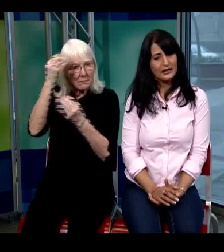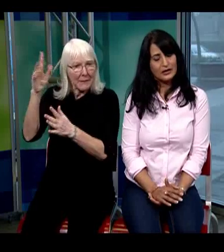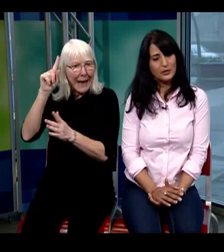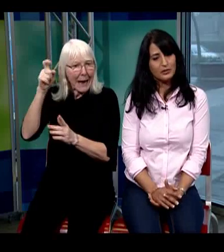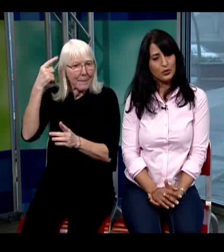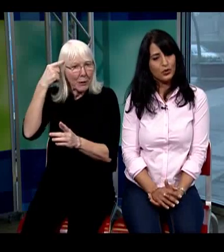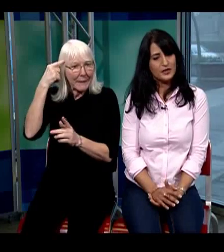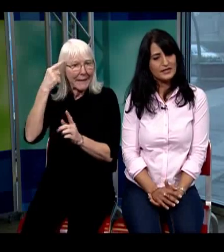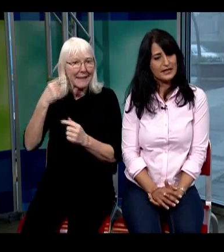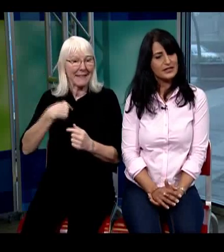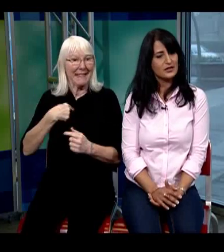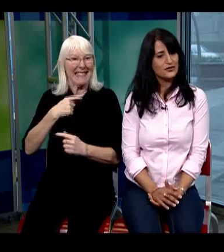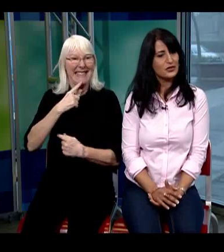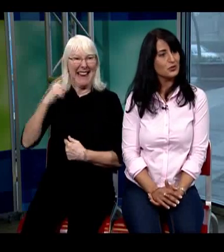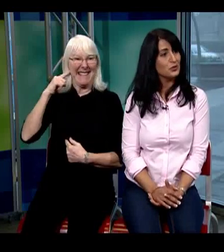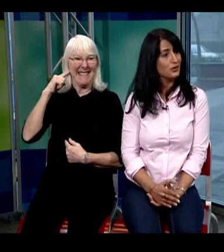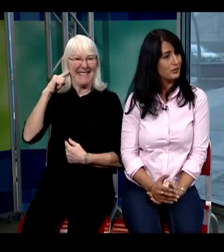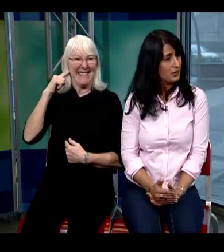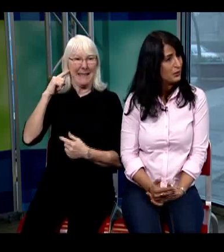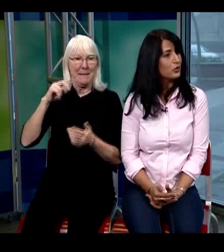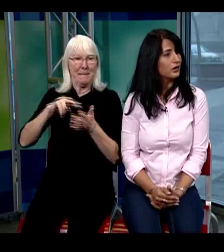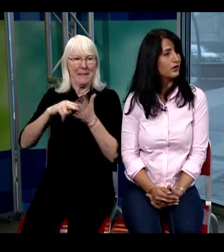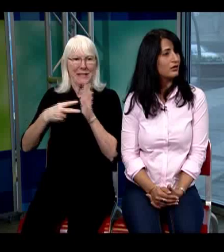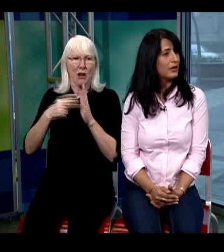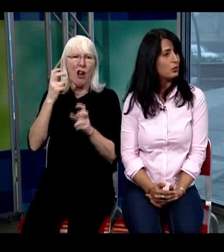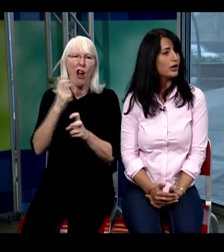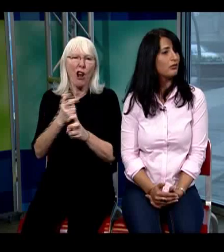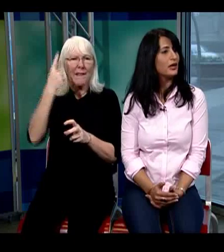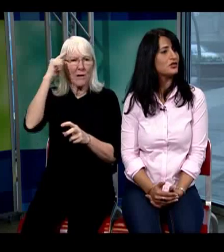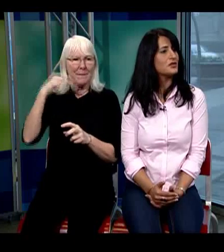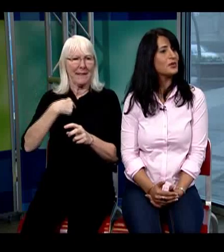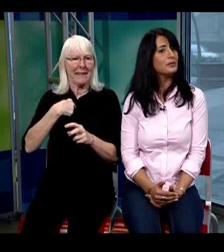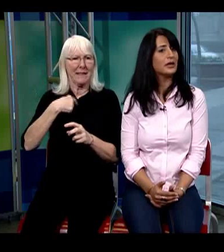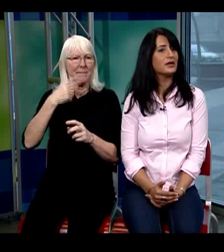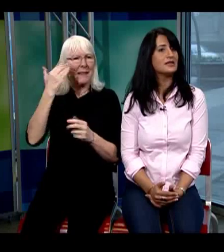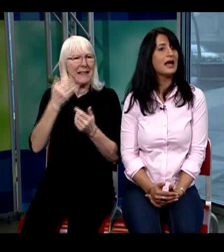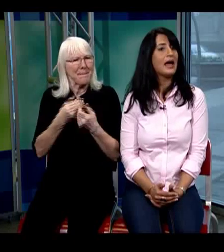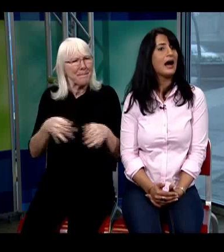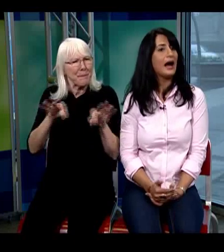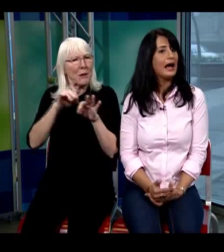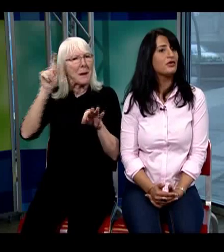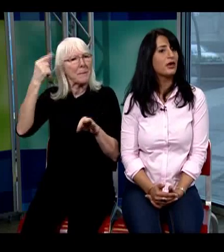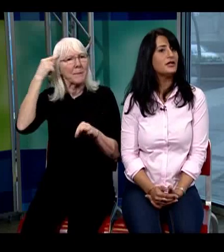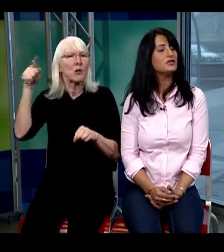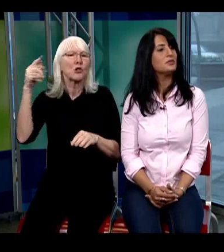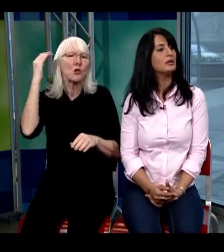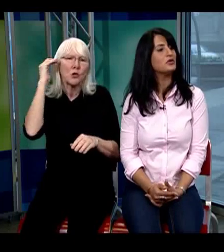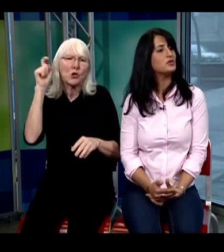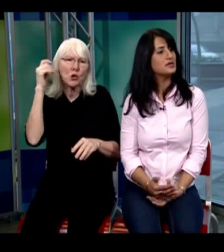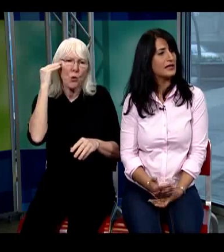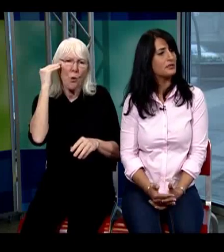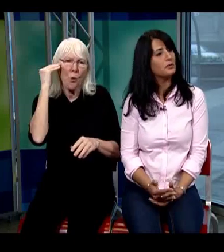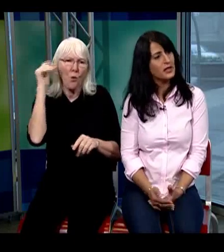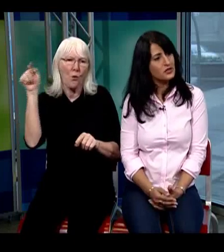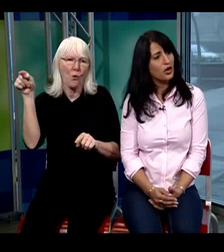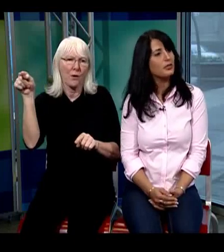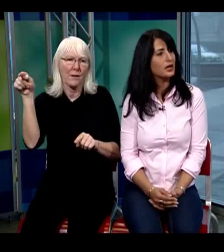it a little bit more sensitive to my work my working relation as well because I have a right to be able to set up the best accommodations